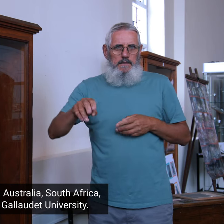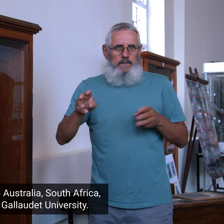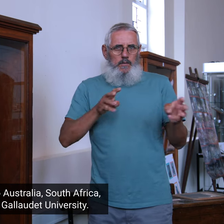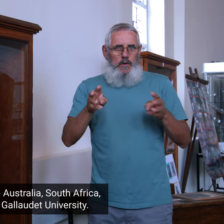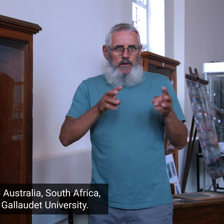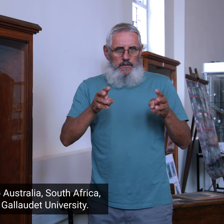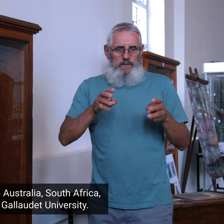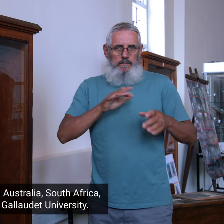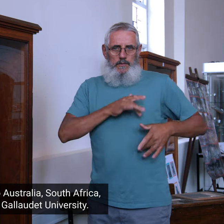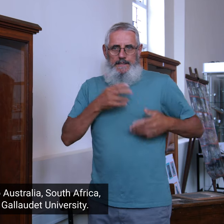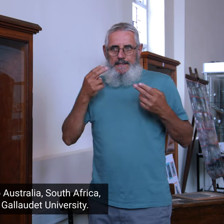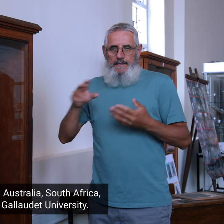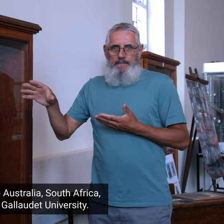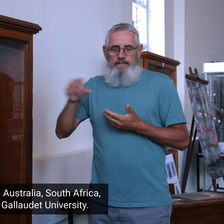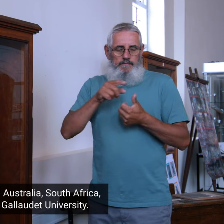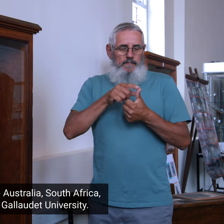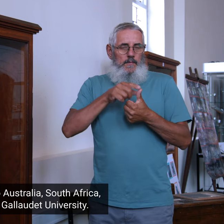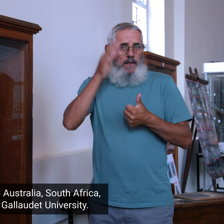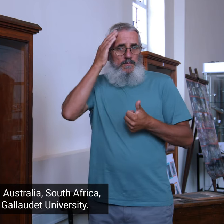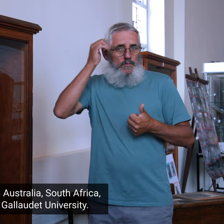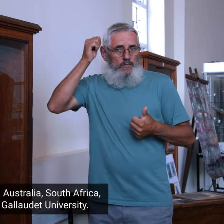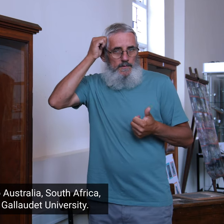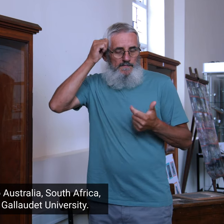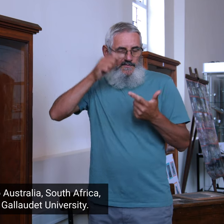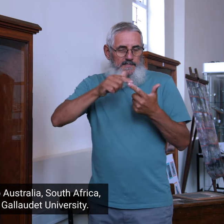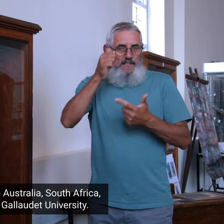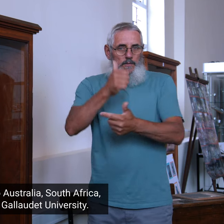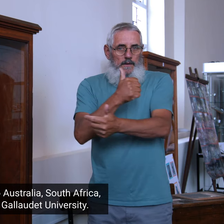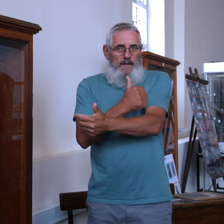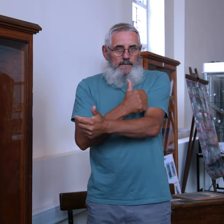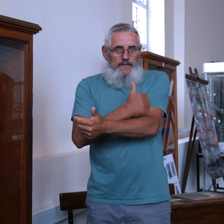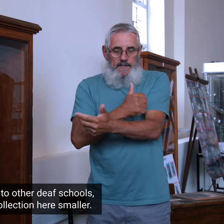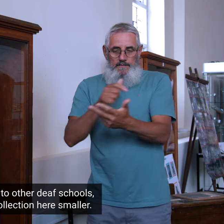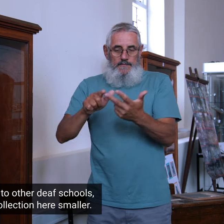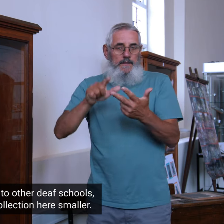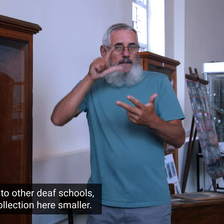Some were brought to Australia, South Africa, as well as some given to Gallaudet University.